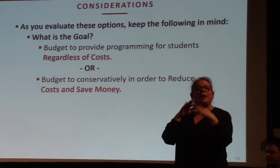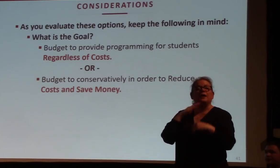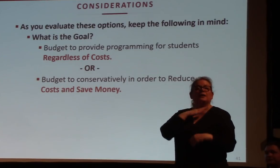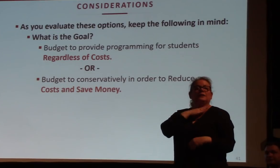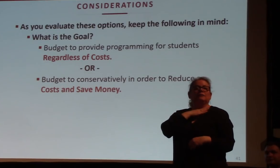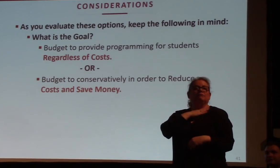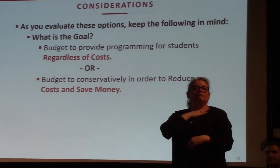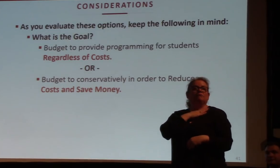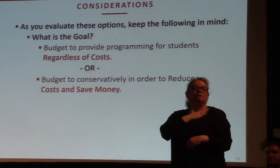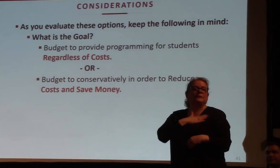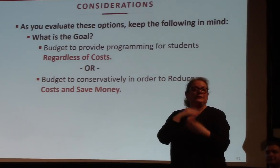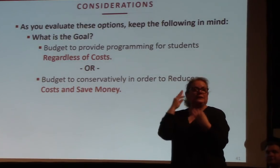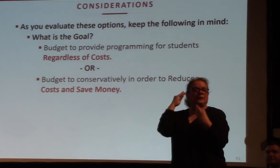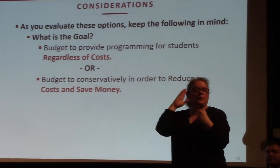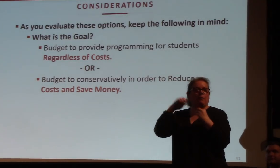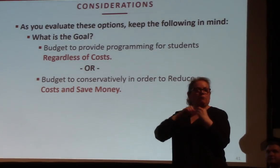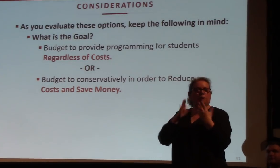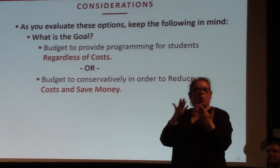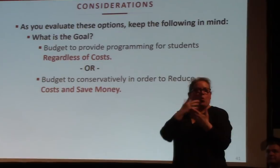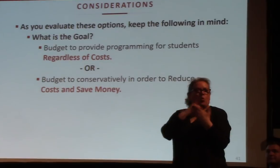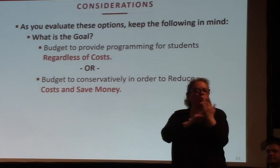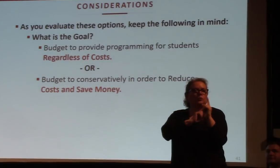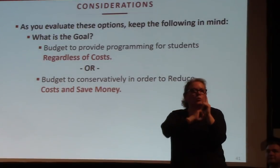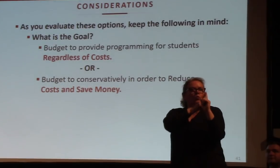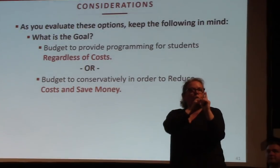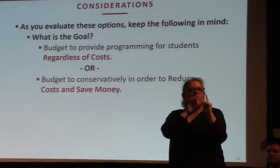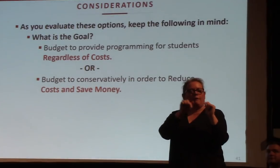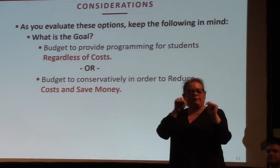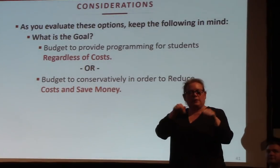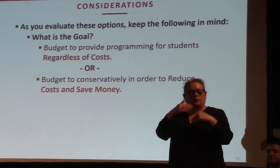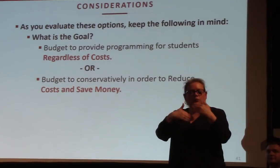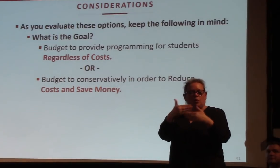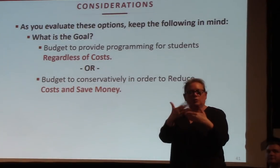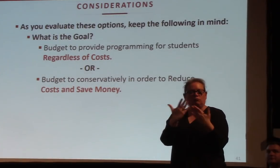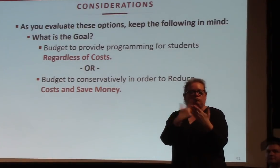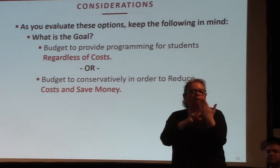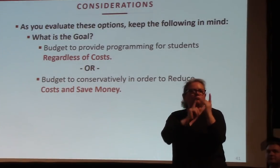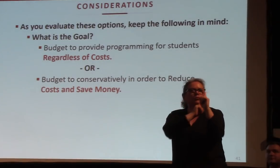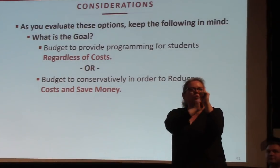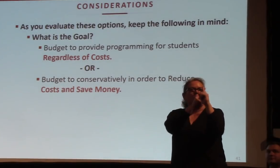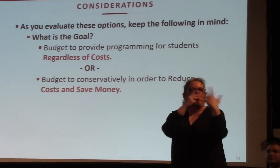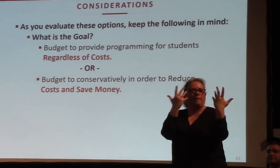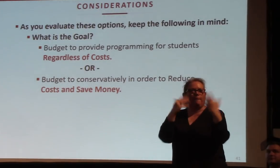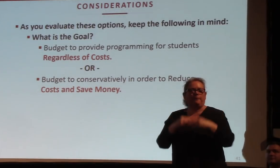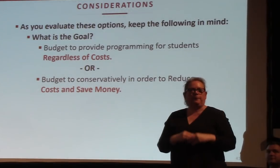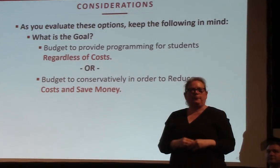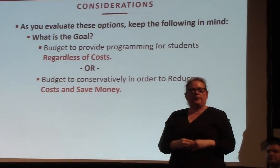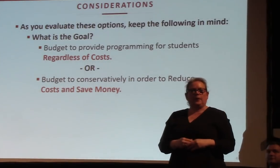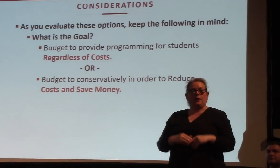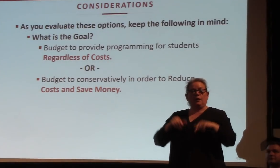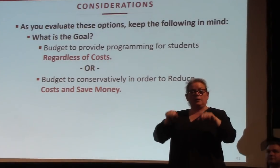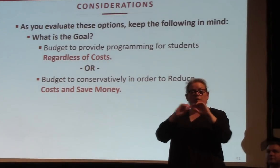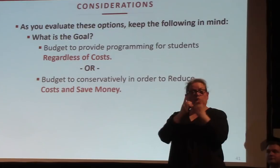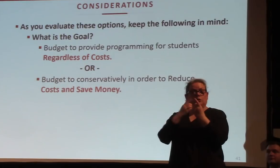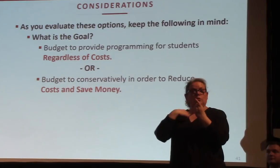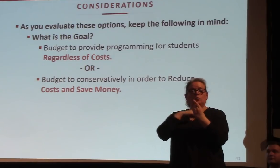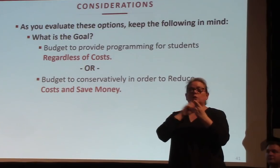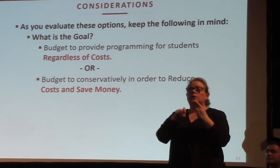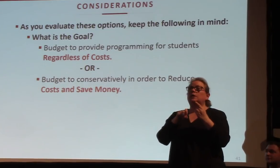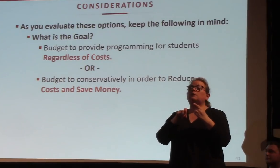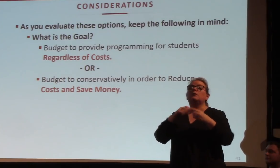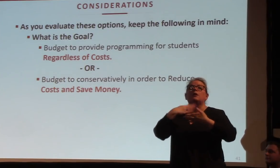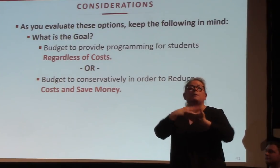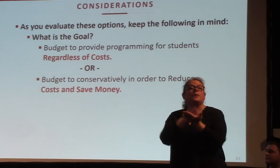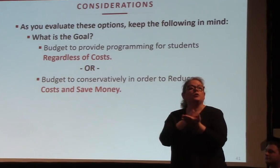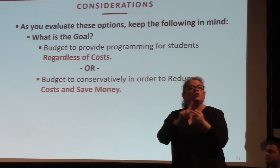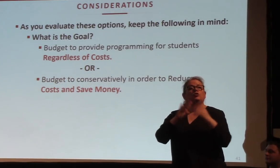fundamental question. What's the goal of this process? Where do you want to be as a district? Do we want to budget to provide programs for students